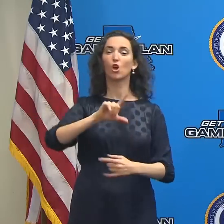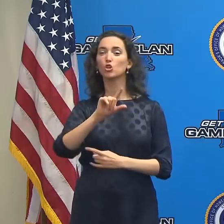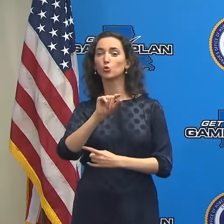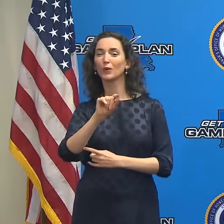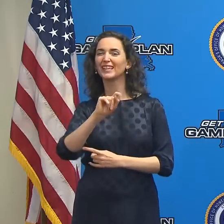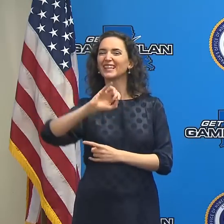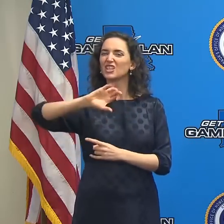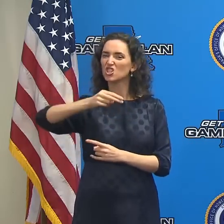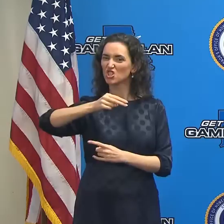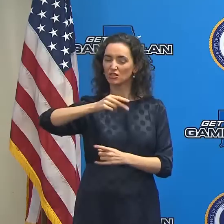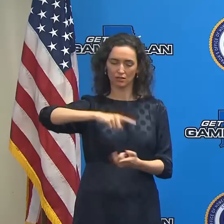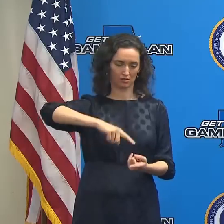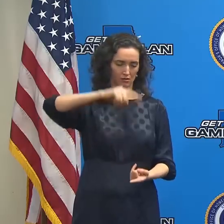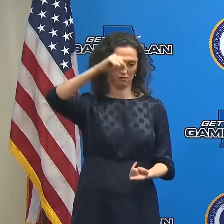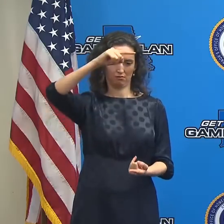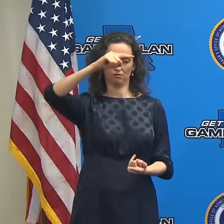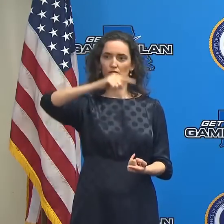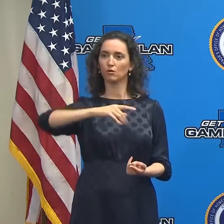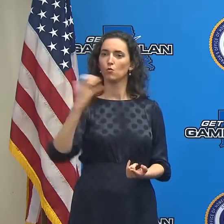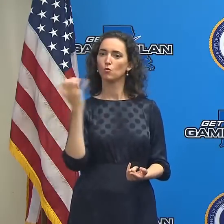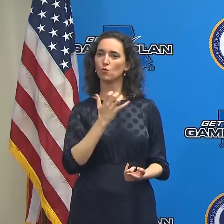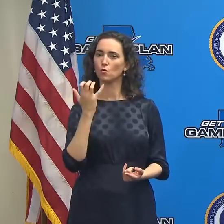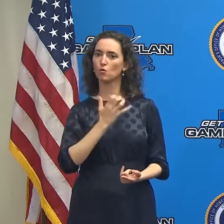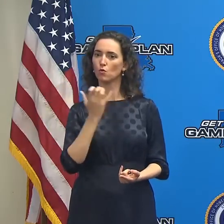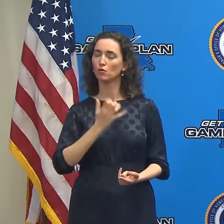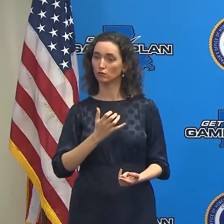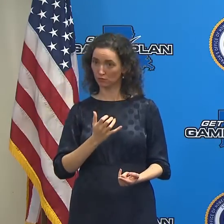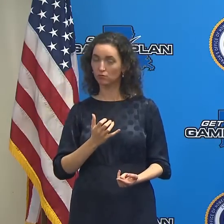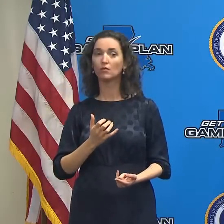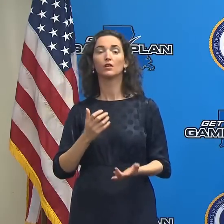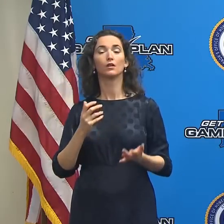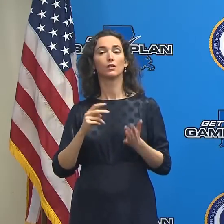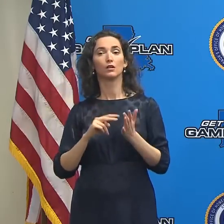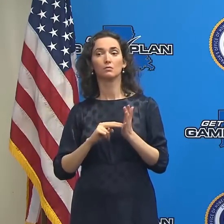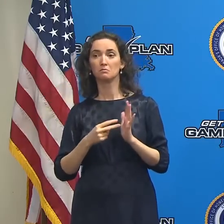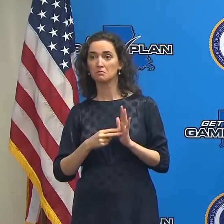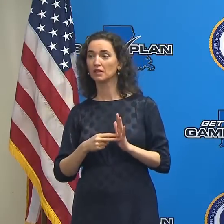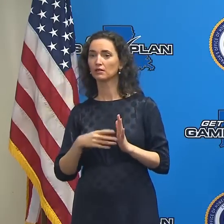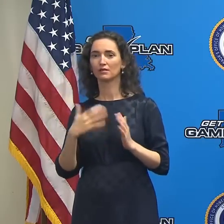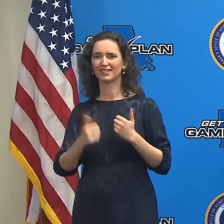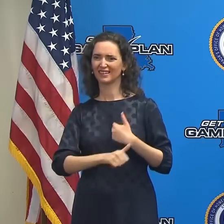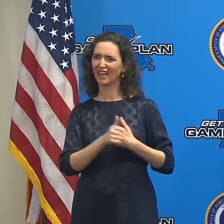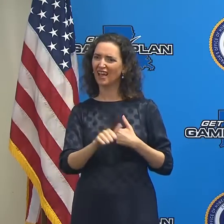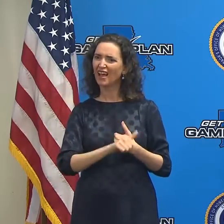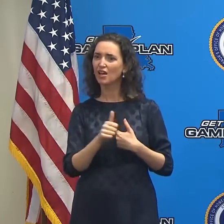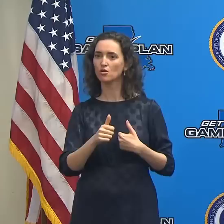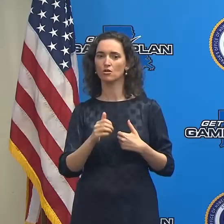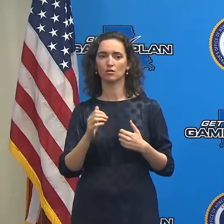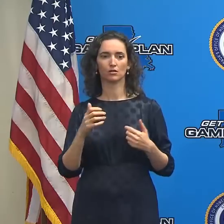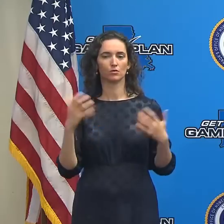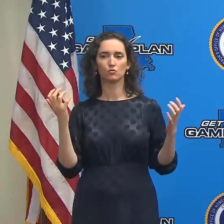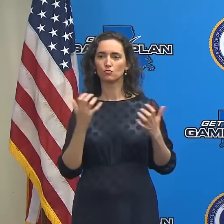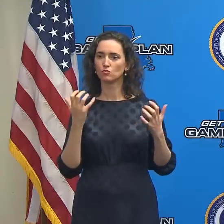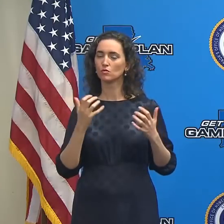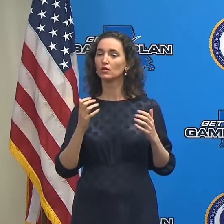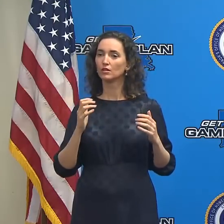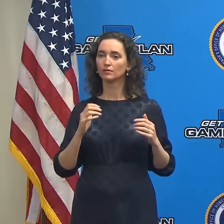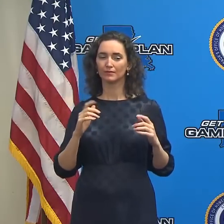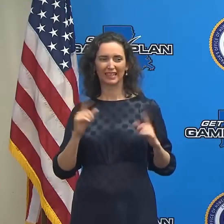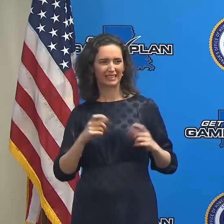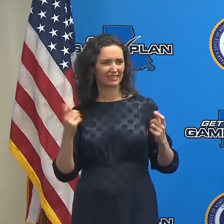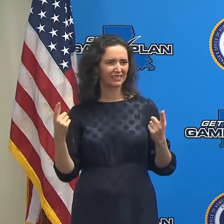mean, this, this can, this can, uh, pose a lot of, uh, difficulties, lot of threats, uh, and dangers, I should say.